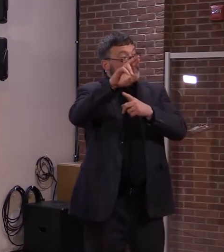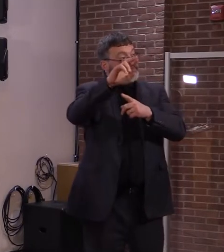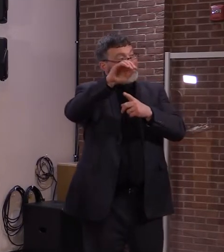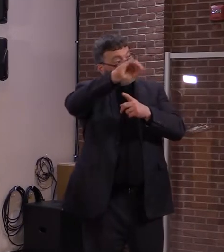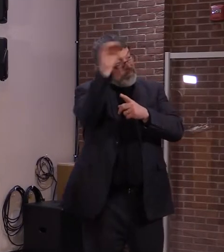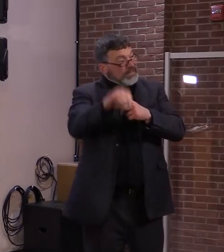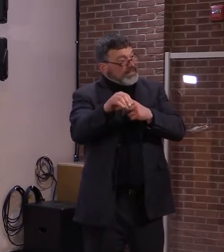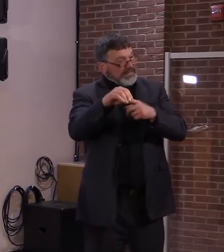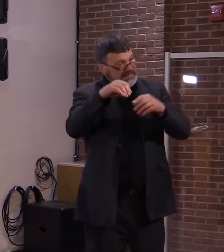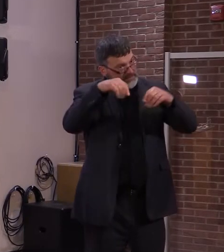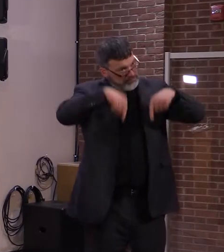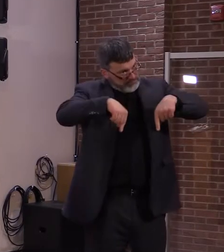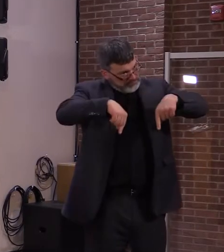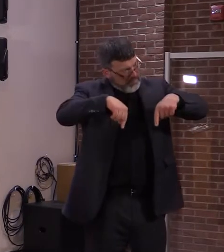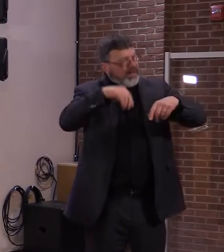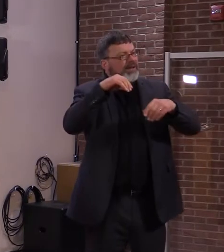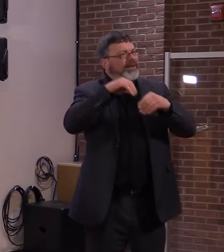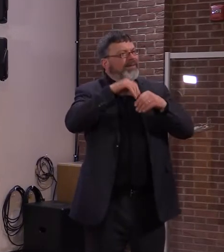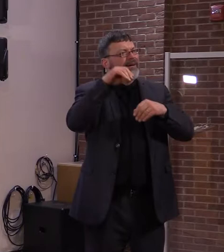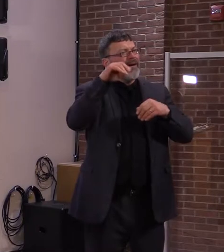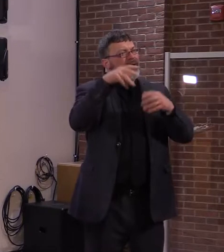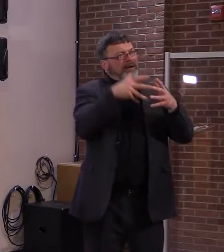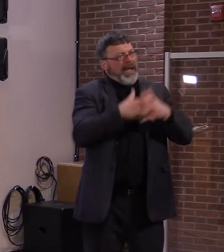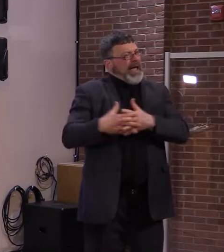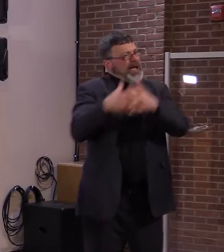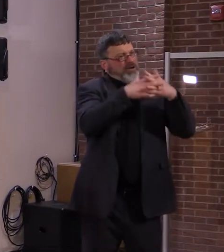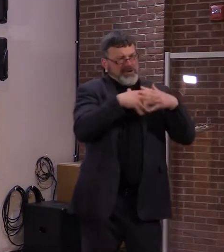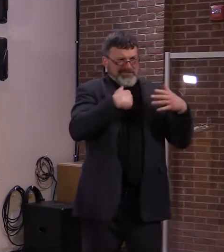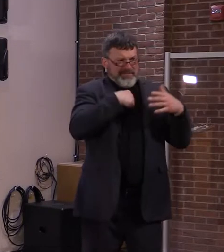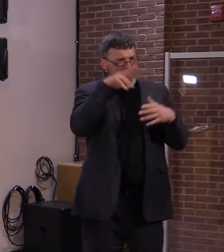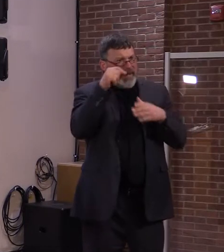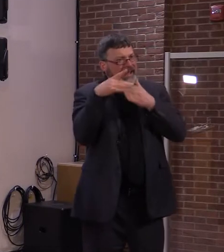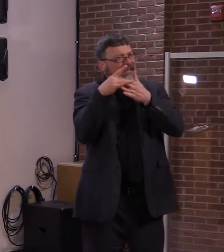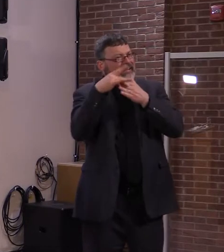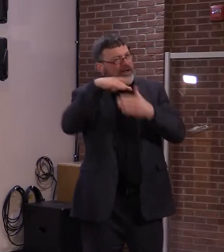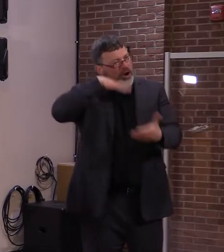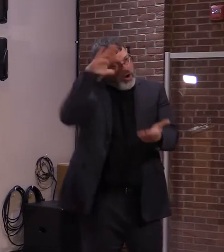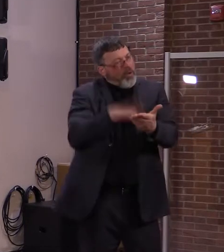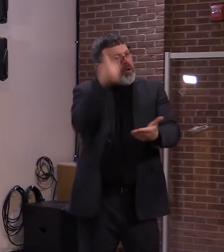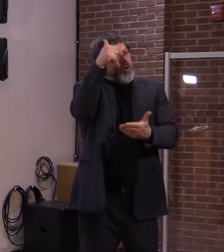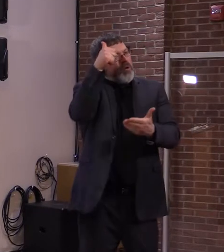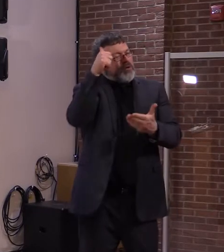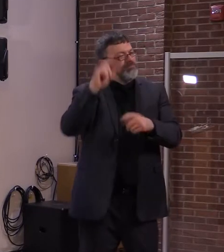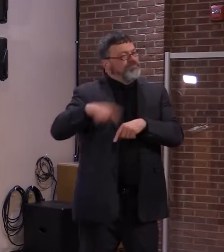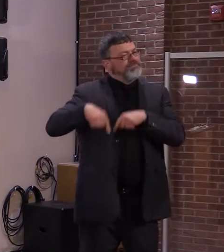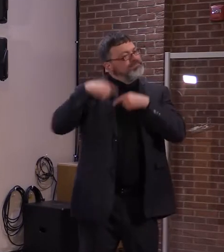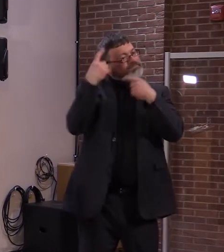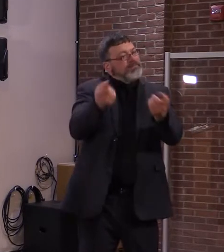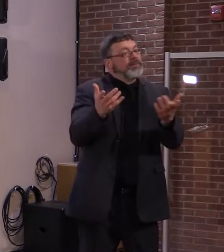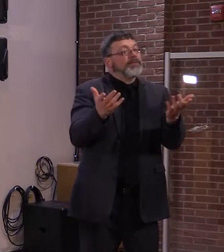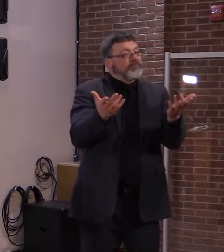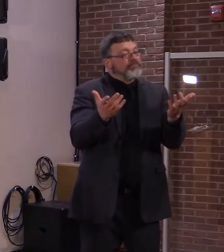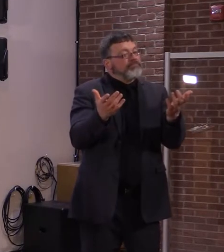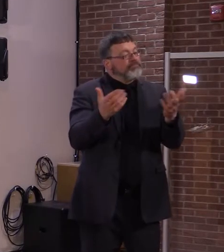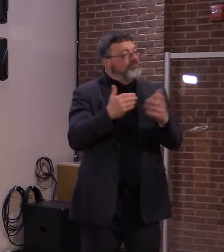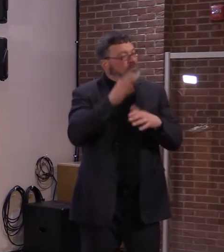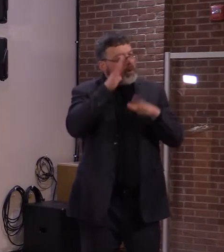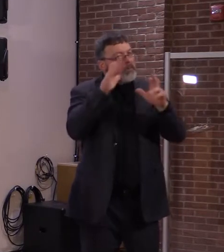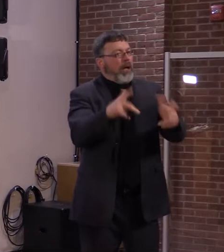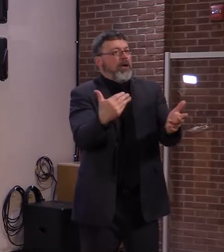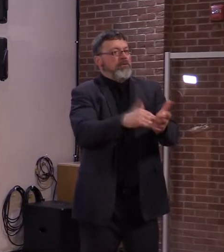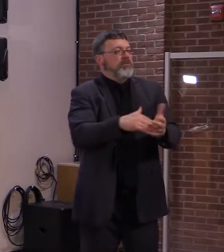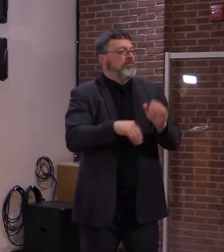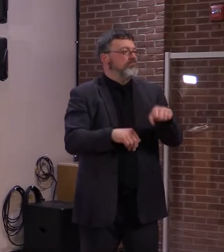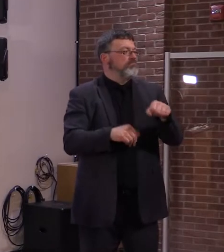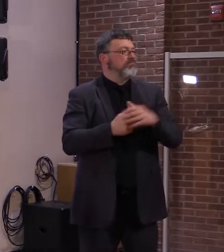away. It isn't possibly, especially on the food service side, low wages or anything like that that's